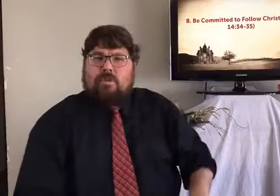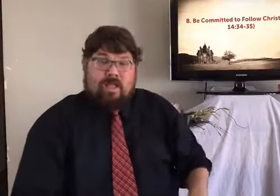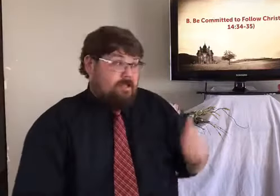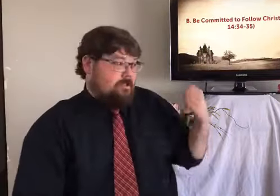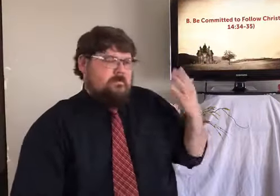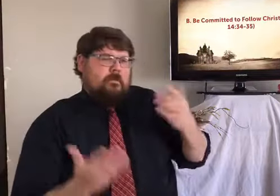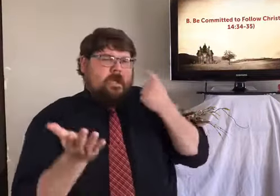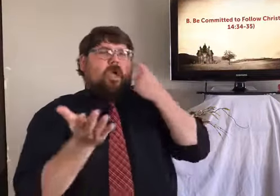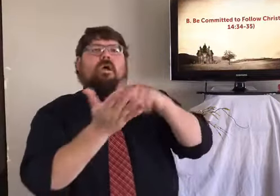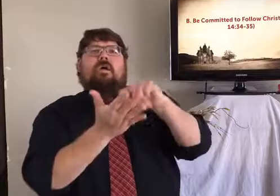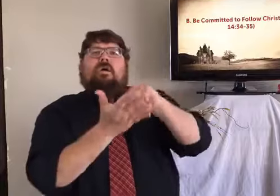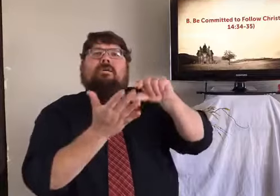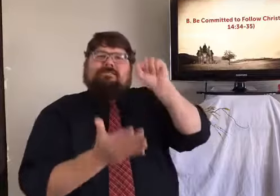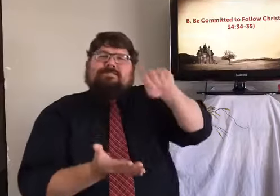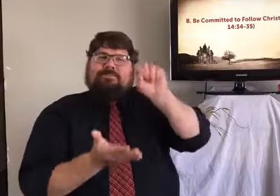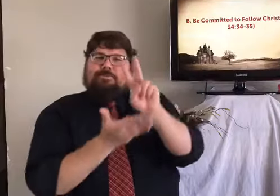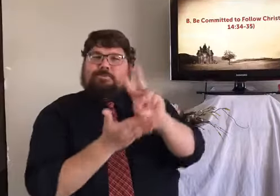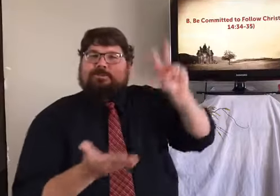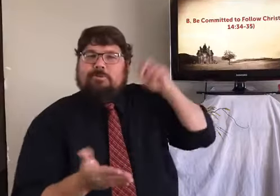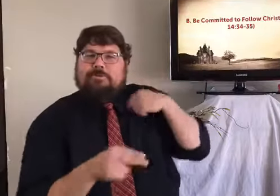Secondly, be committed to follow Christ.